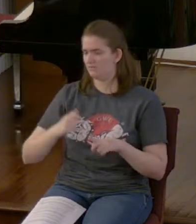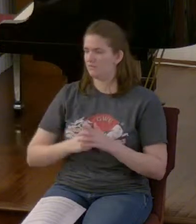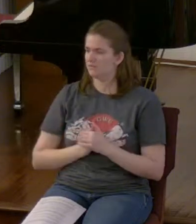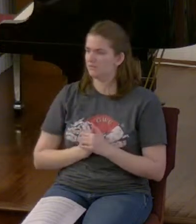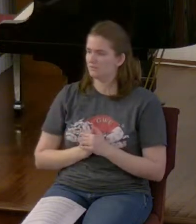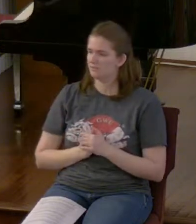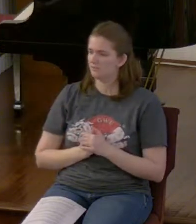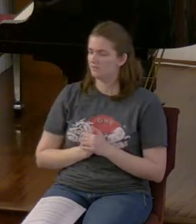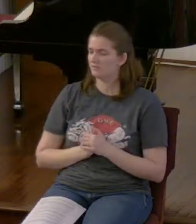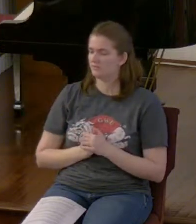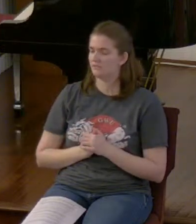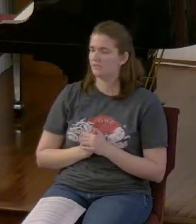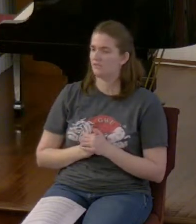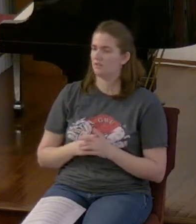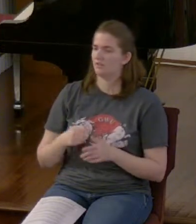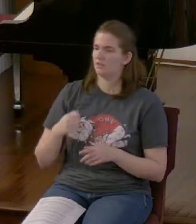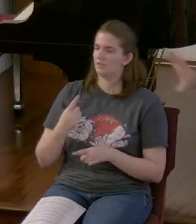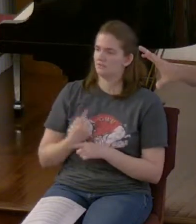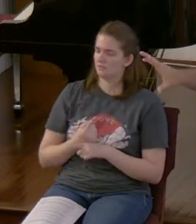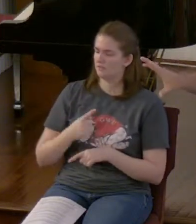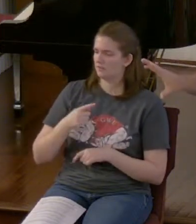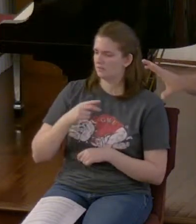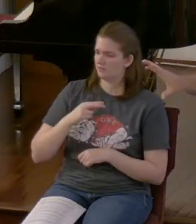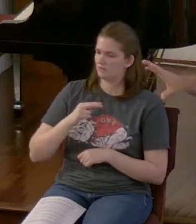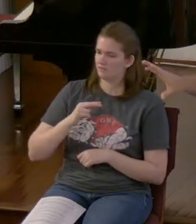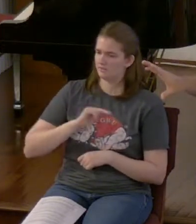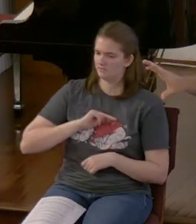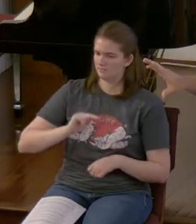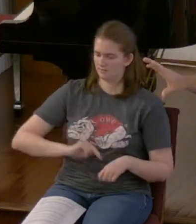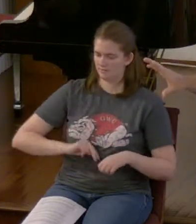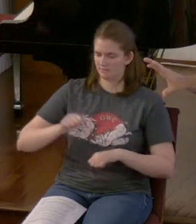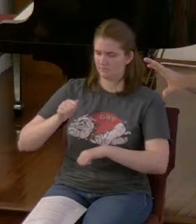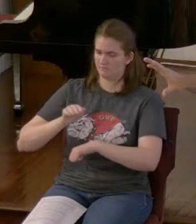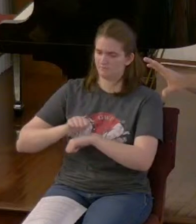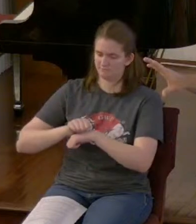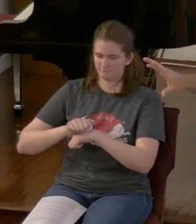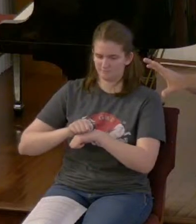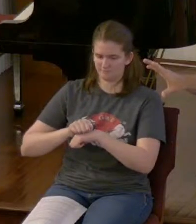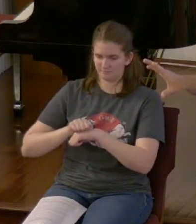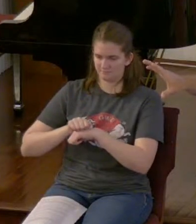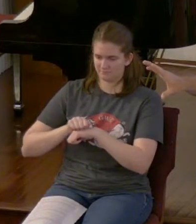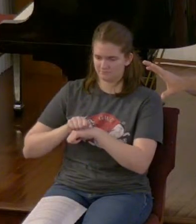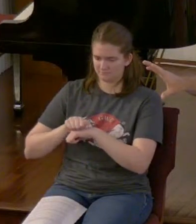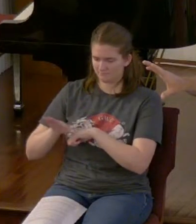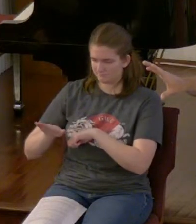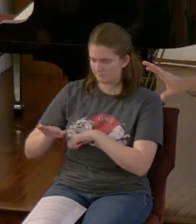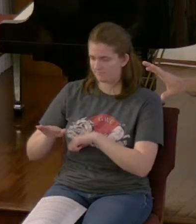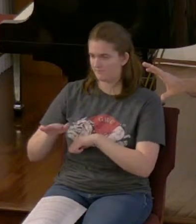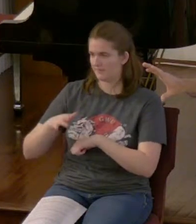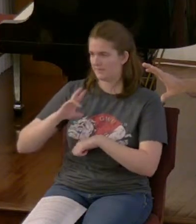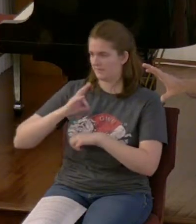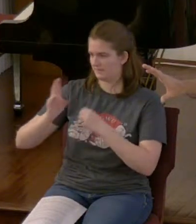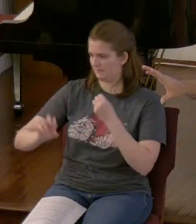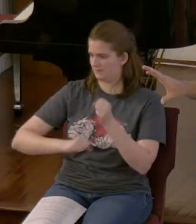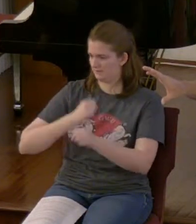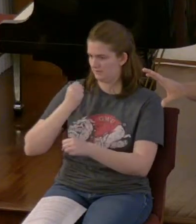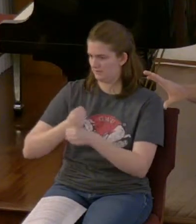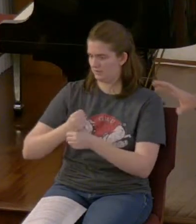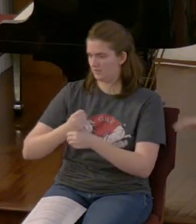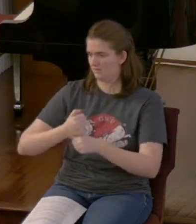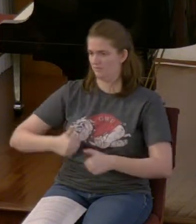Nebuchadnezzar about him being sent out and for seven years that he would live as an animal